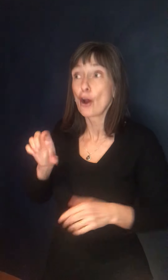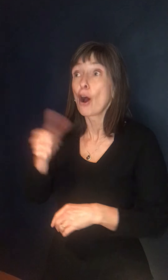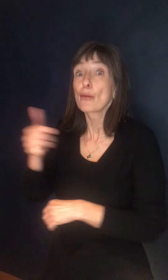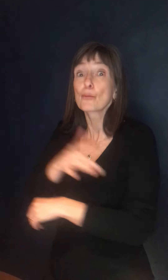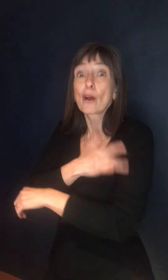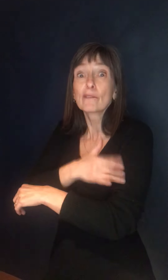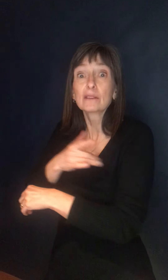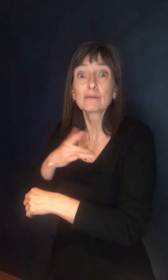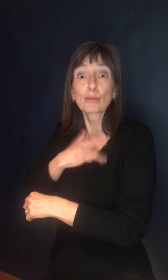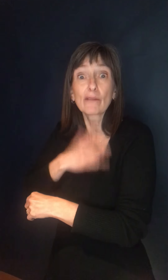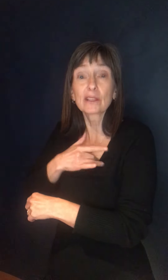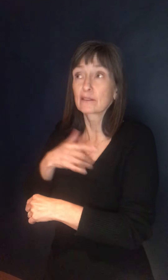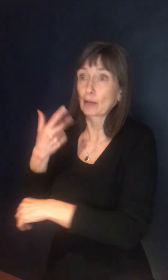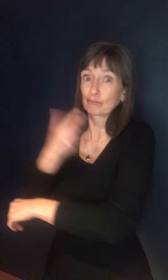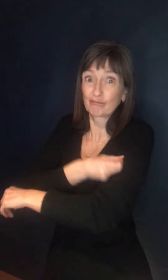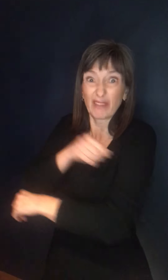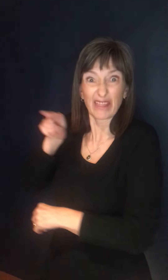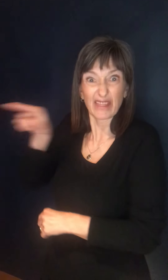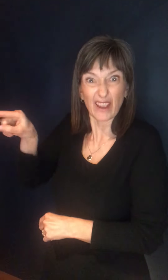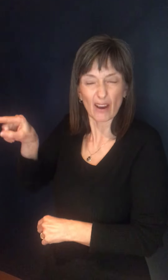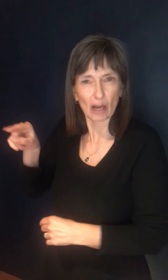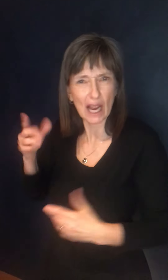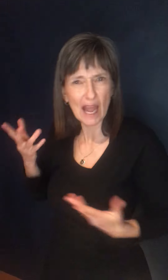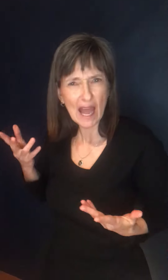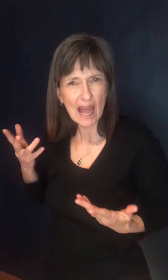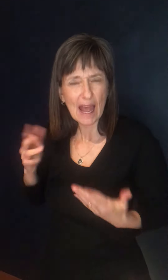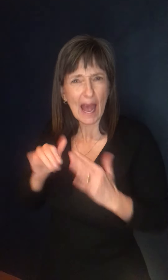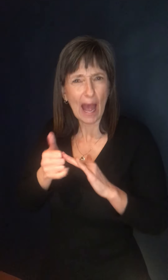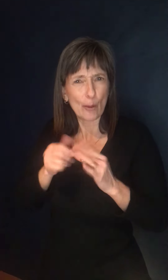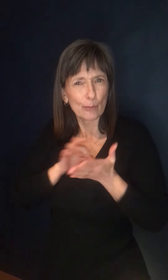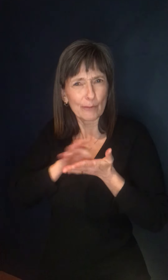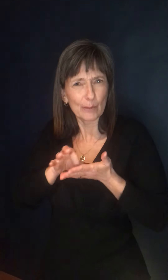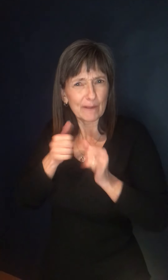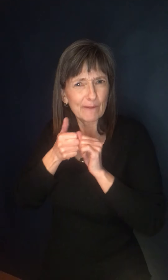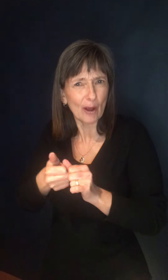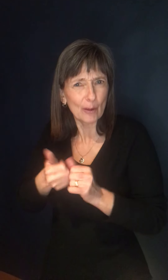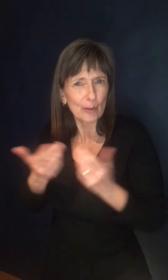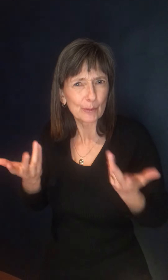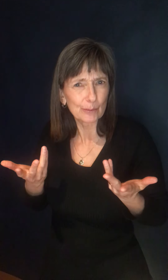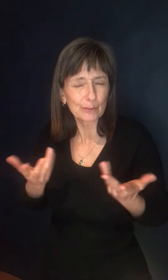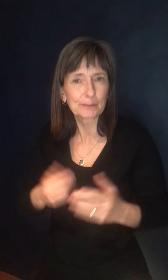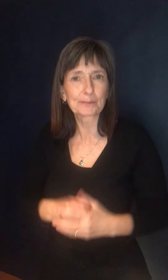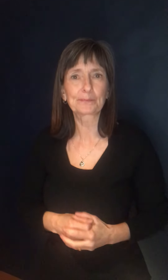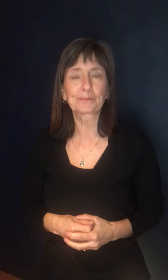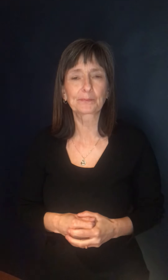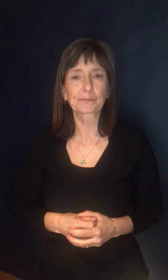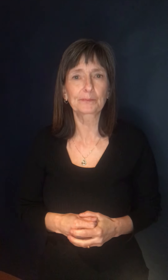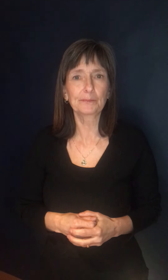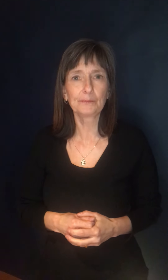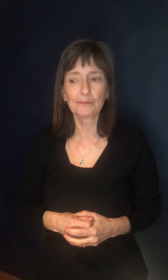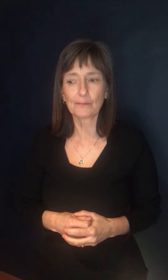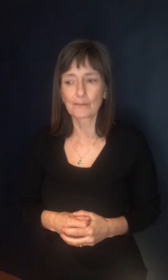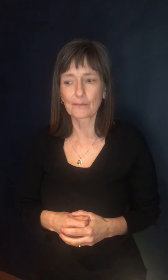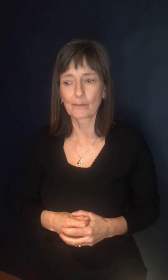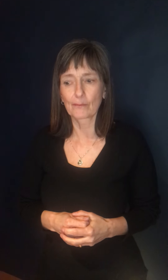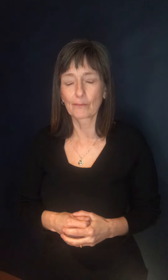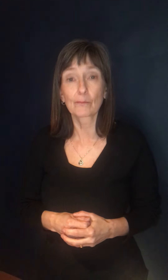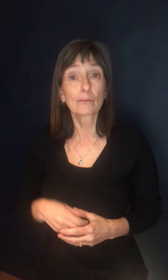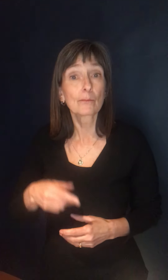uh, other parts of the country? Um, logistically, how does that work? Um, so we have a process to,